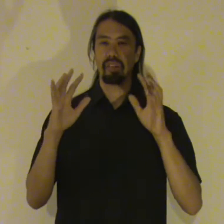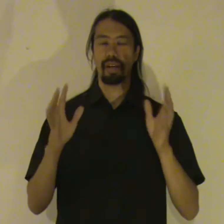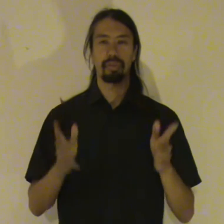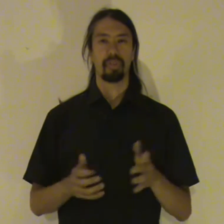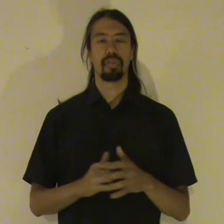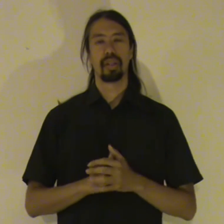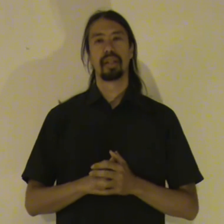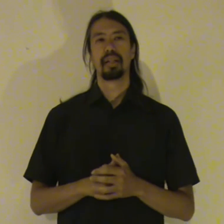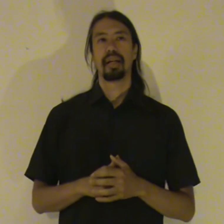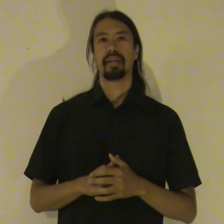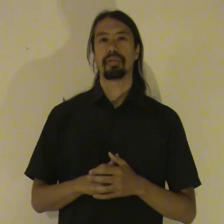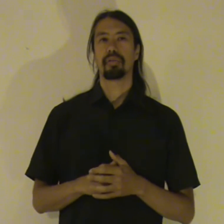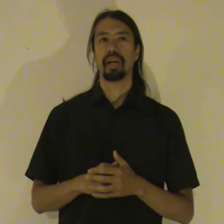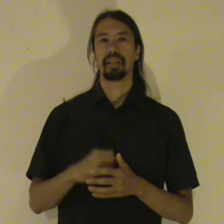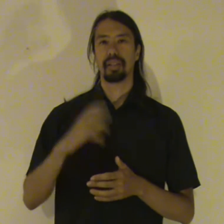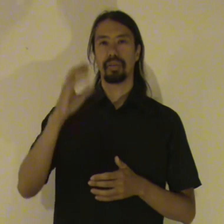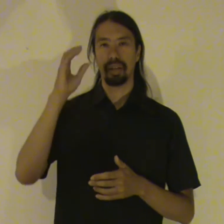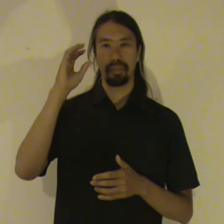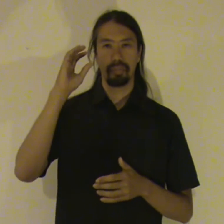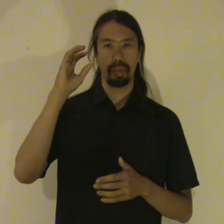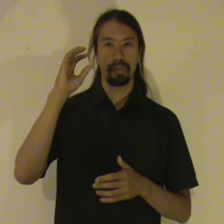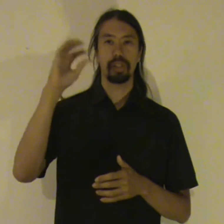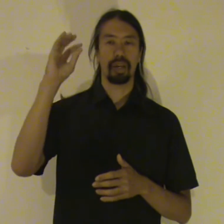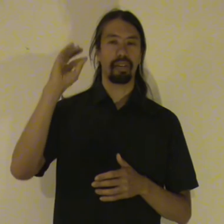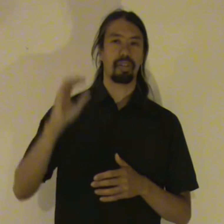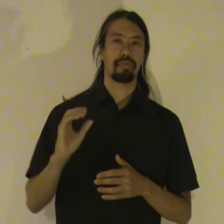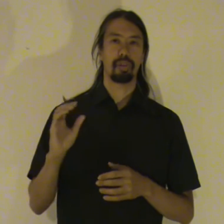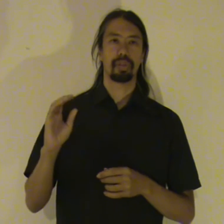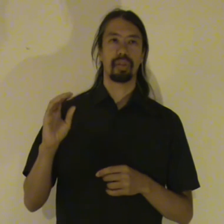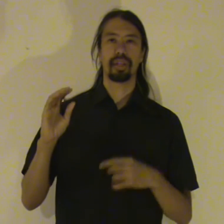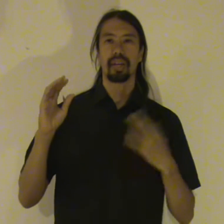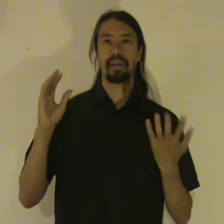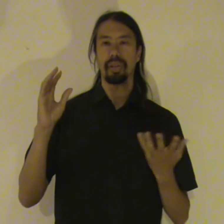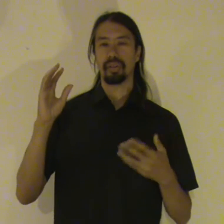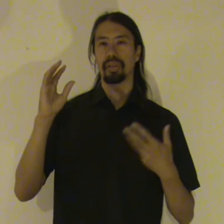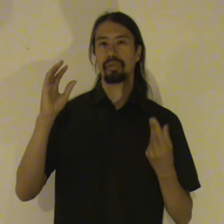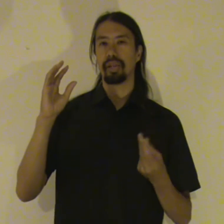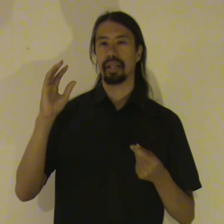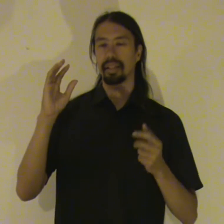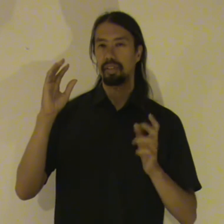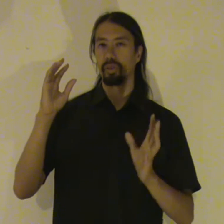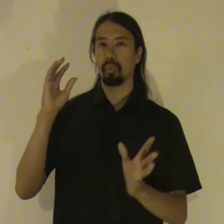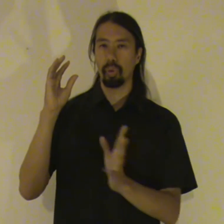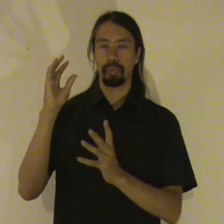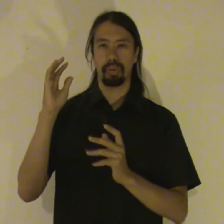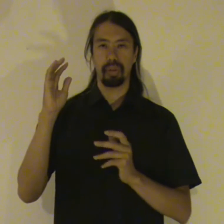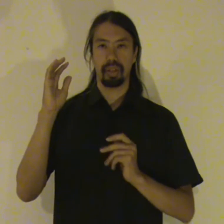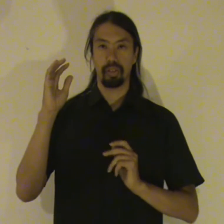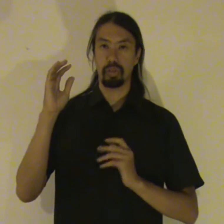levels. And if you find that you can visualize something. But you cannot hear it. You cannot feel it. It has no warmth to it. It has no